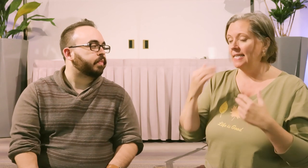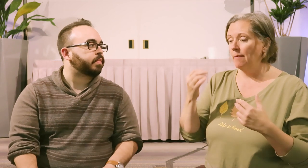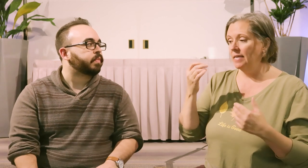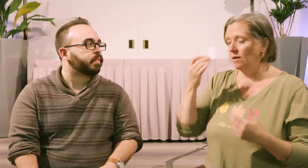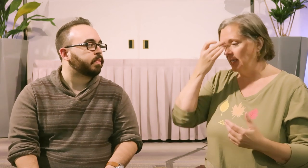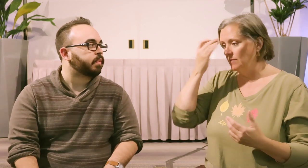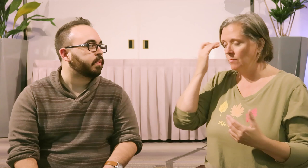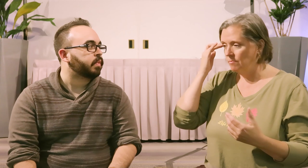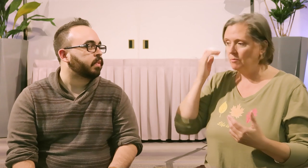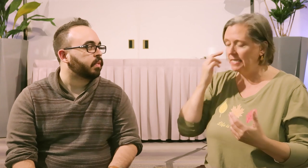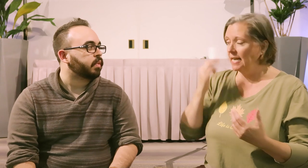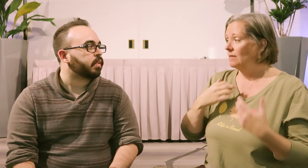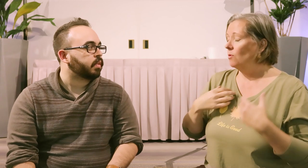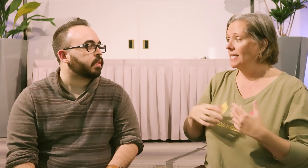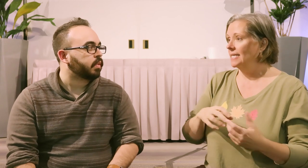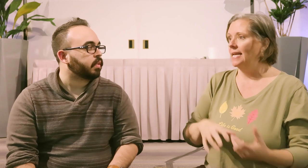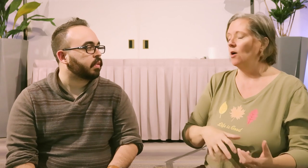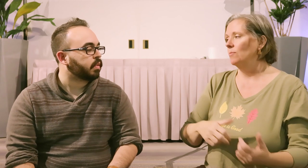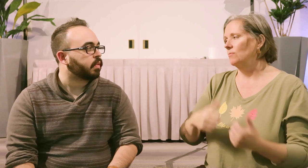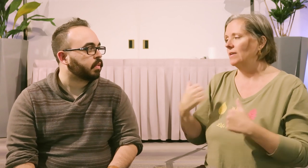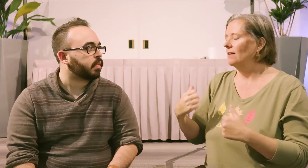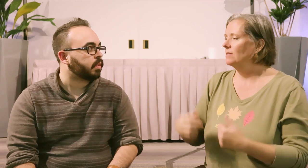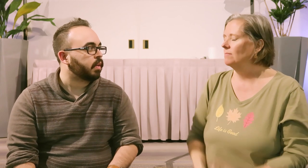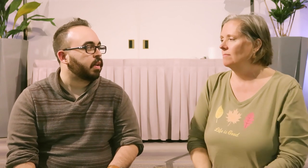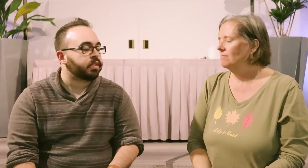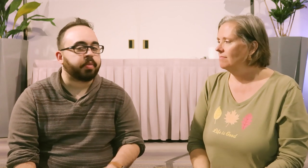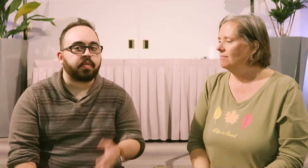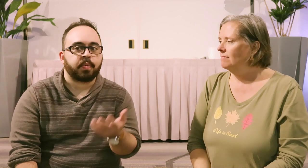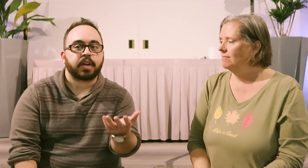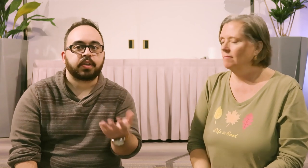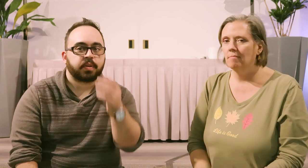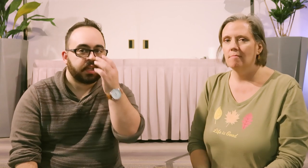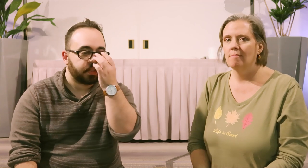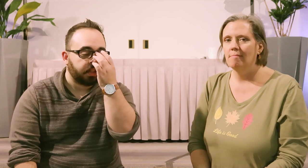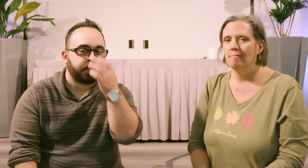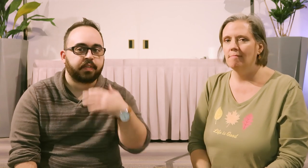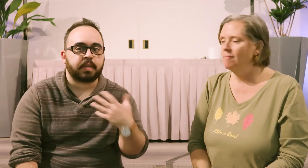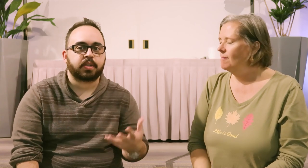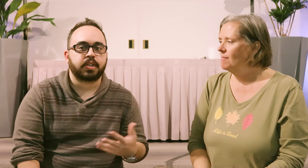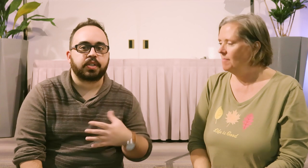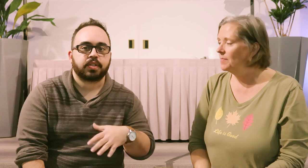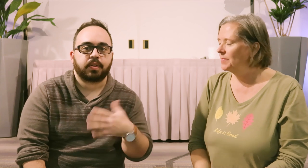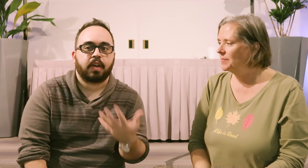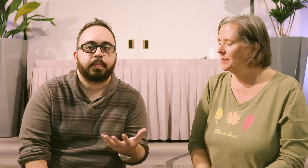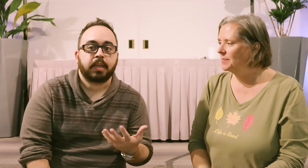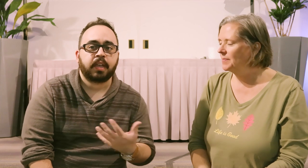tapping on these meridian ending points can help move it out. So part of what we're gonna do is a little bit of a demonstration to sort of help me,